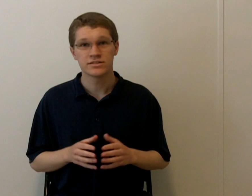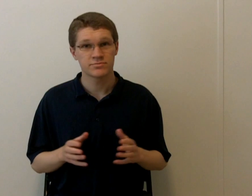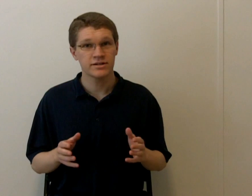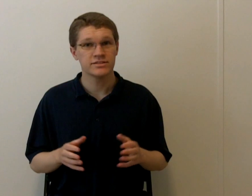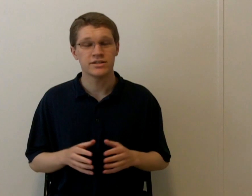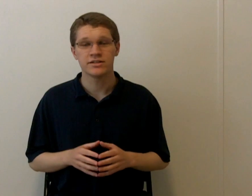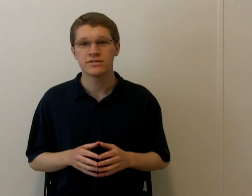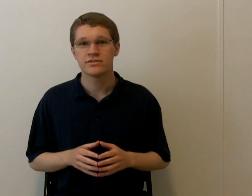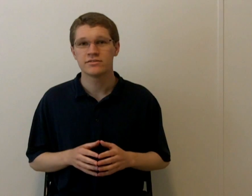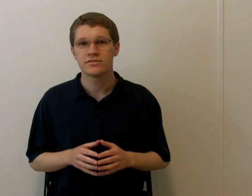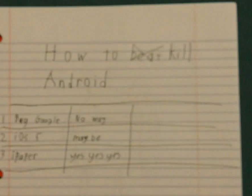Spreadsheet. Spreadsheet.